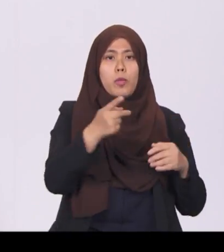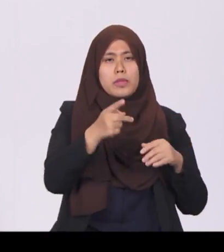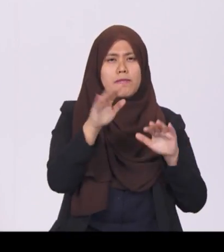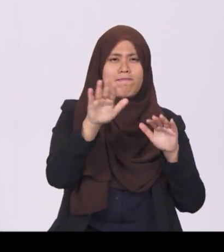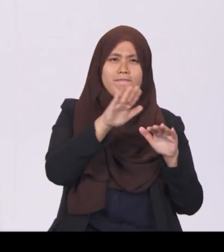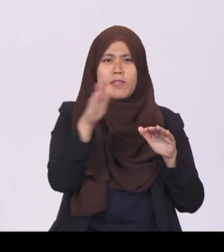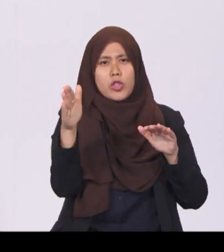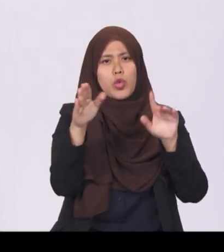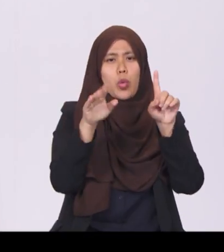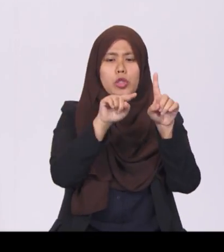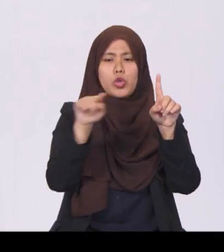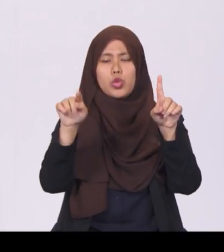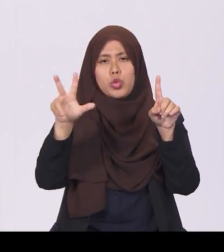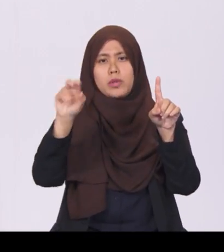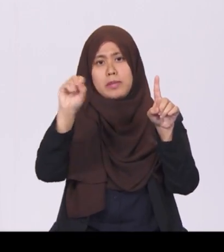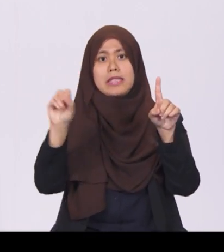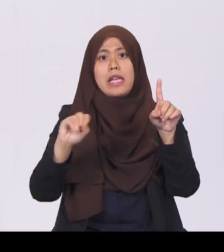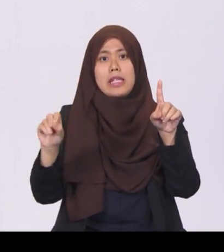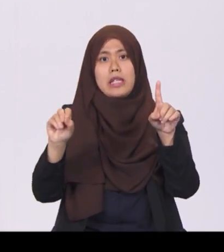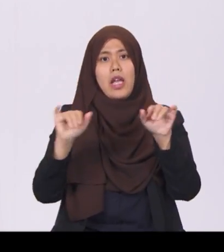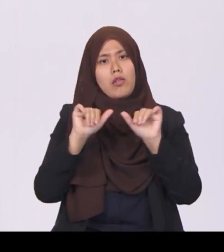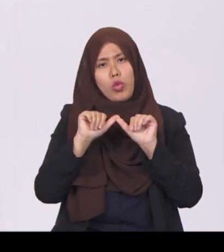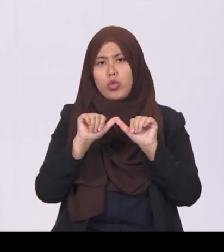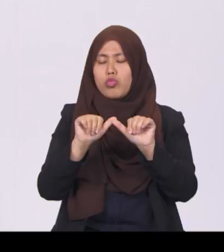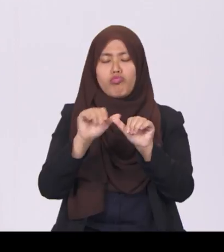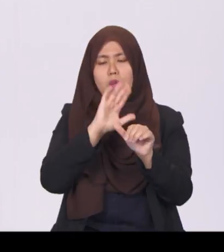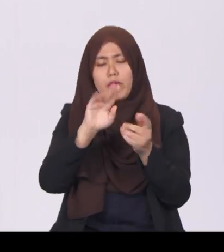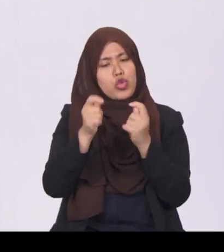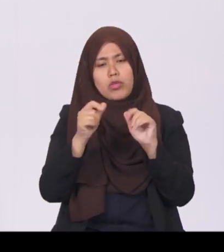% and have remained unchanged since 1996.